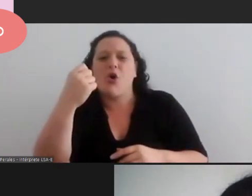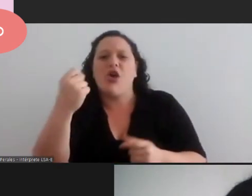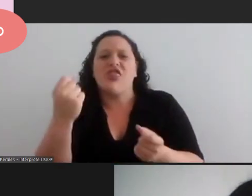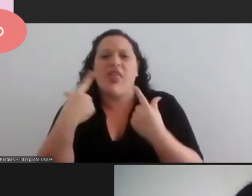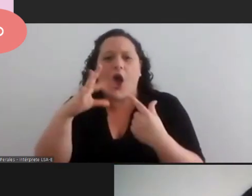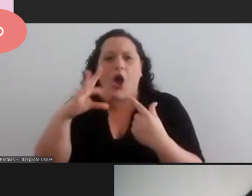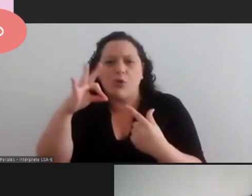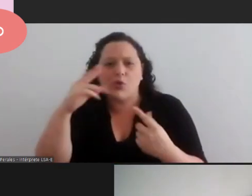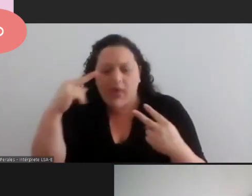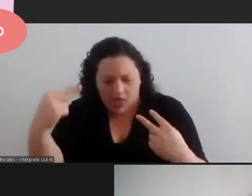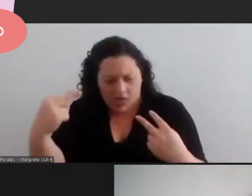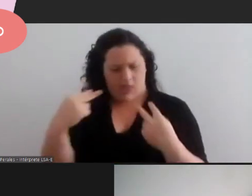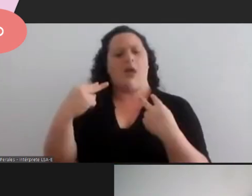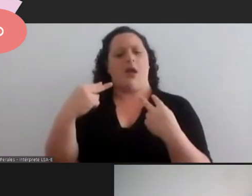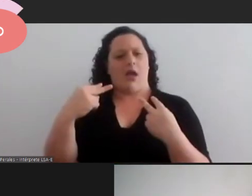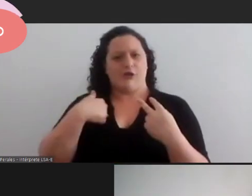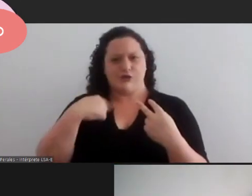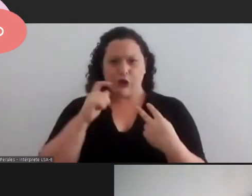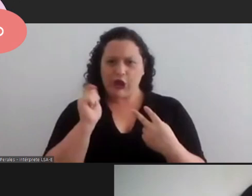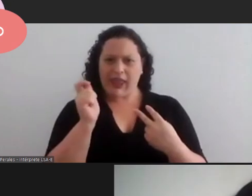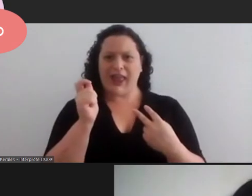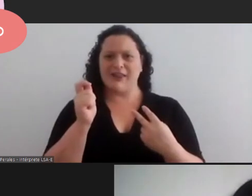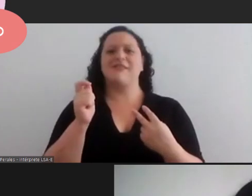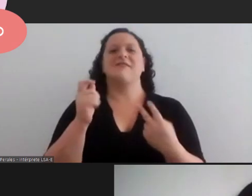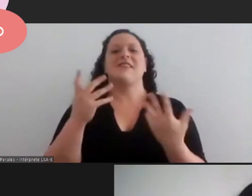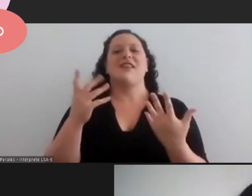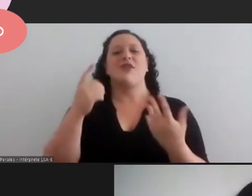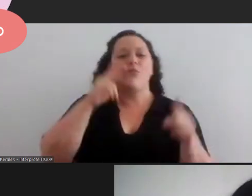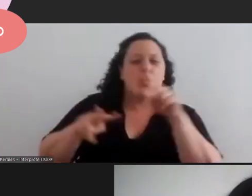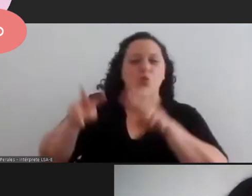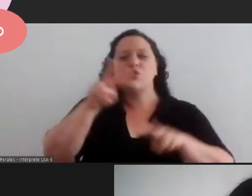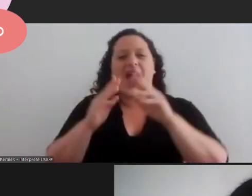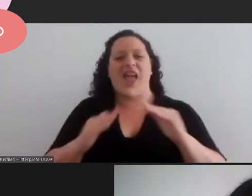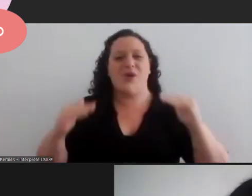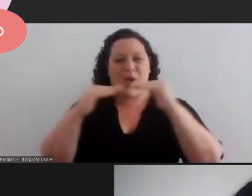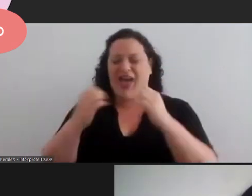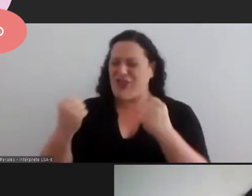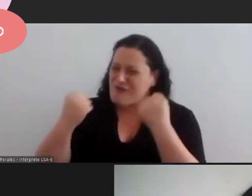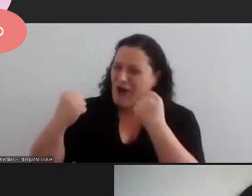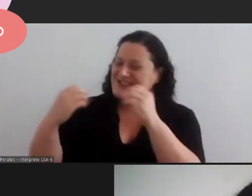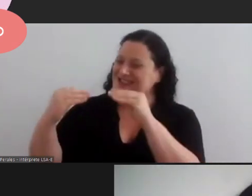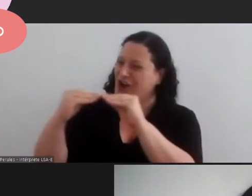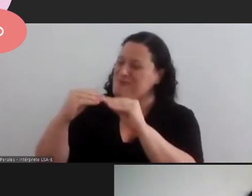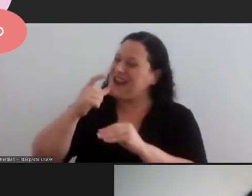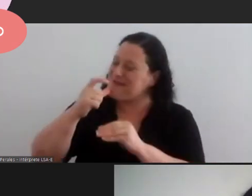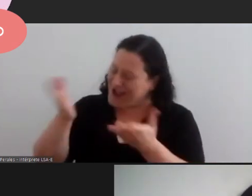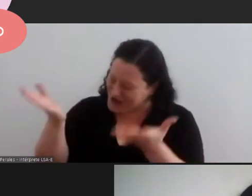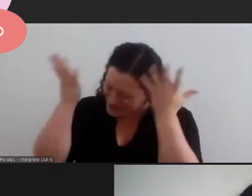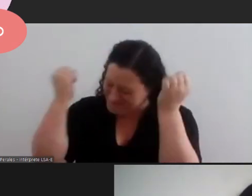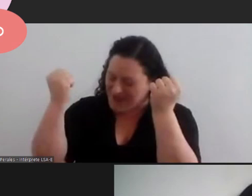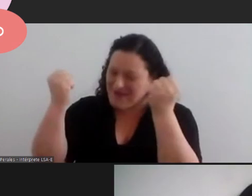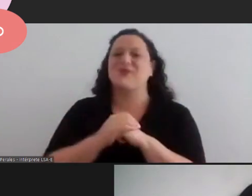other and create collectives to prepare answers from equality be strong